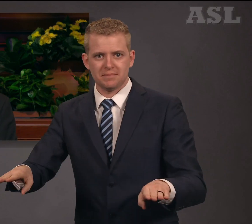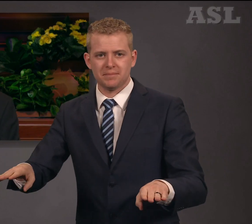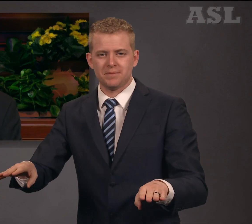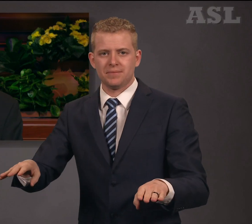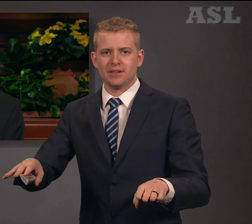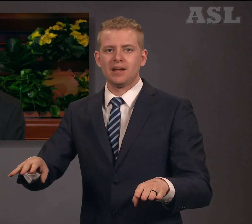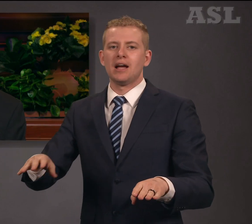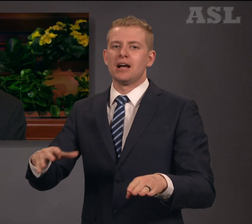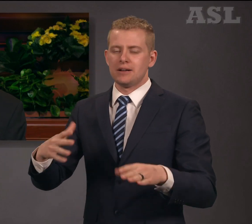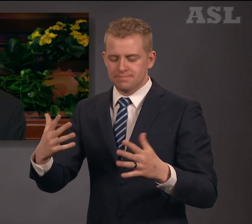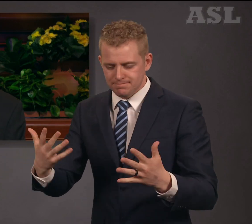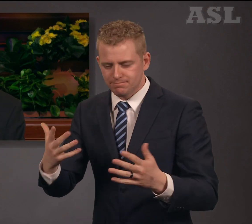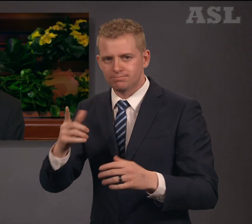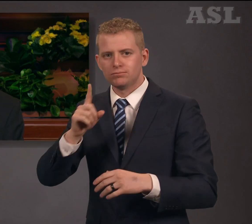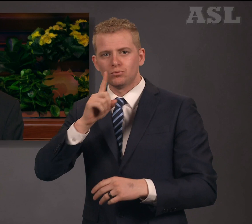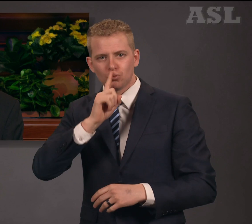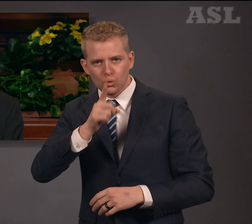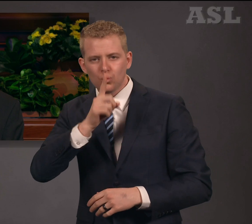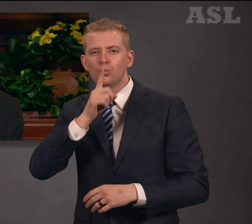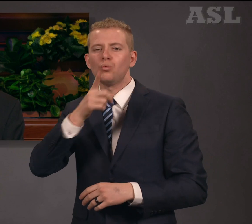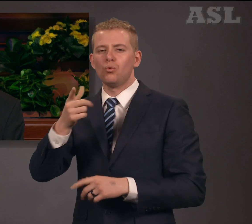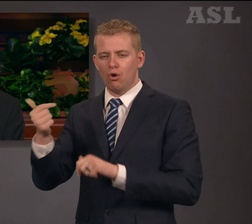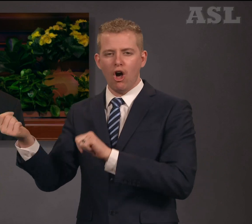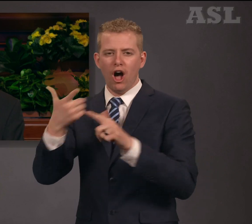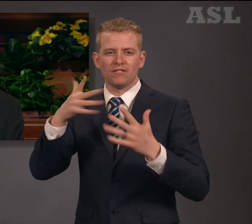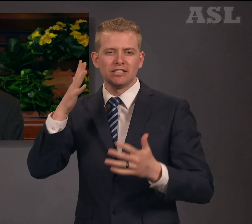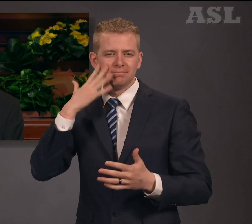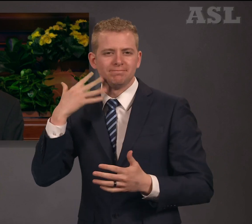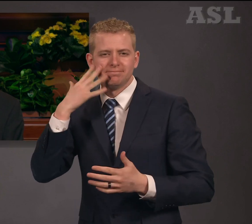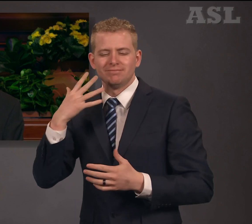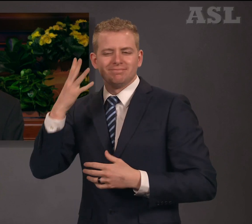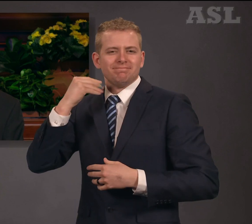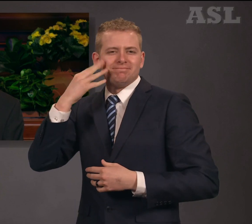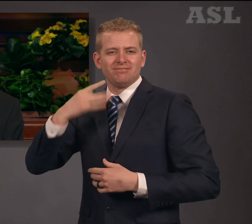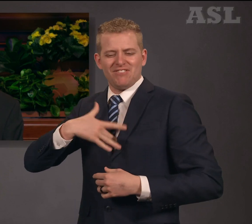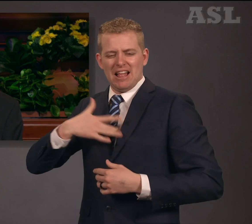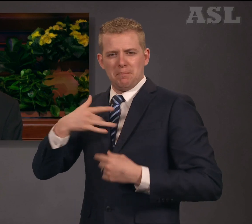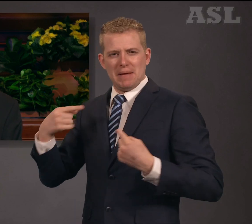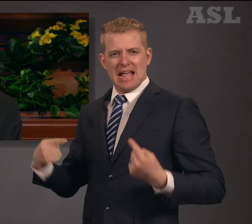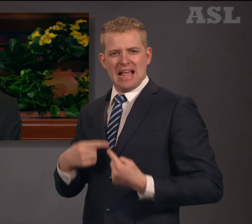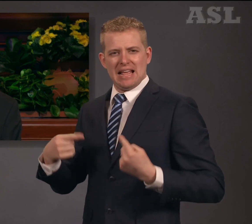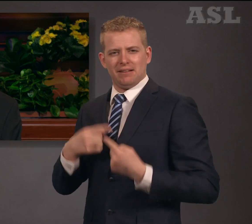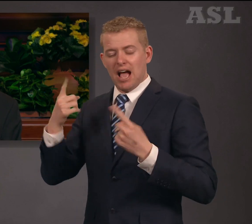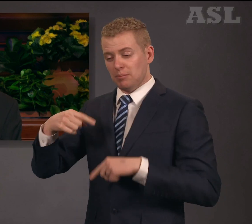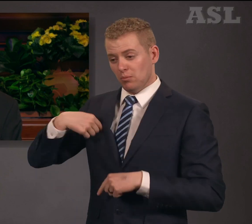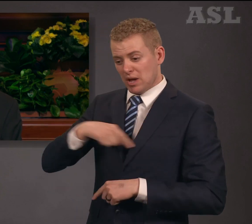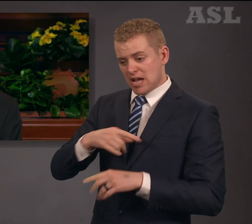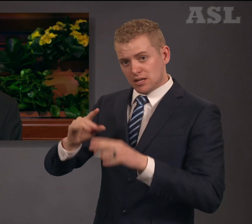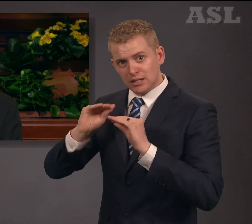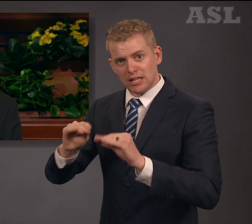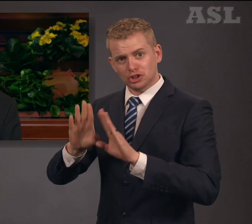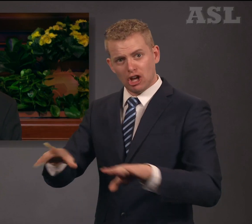pain of children raised by inspired parents, sometimes one parent alone.